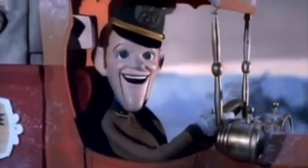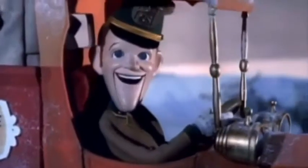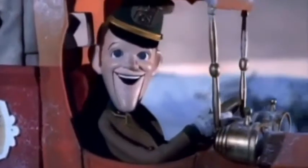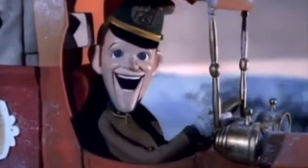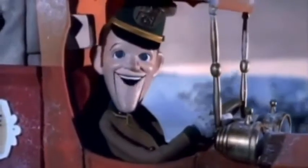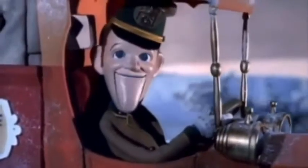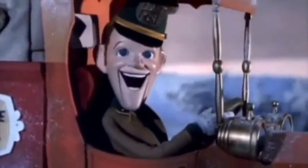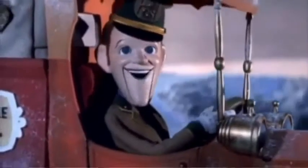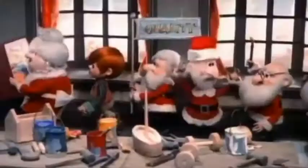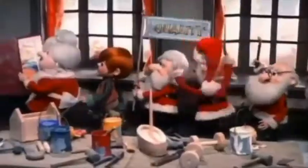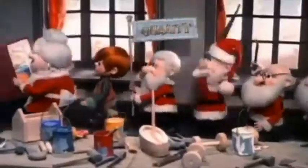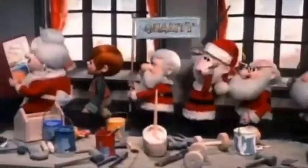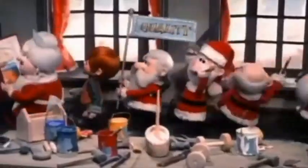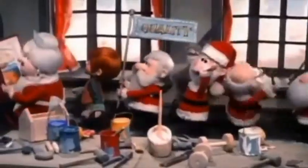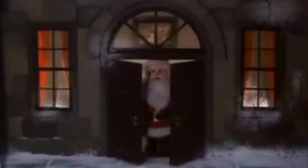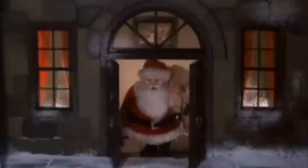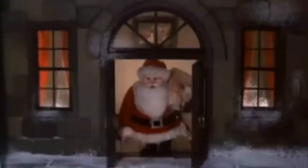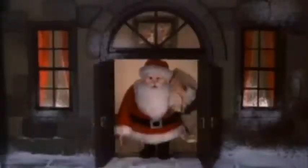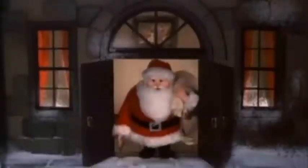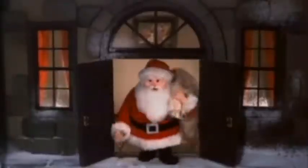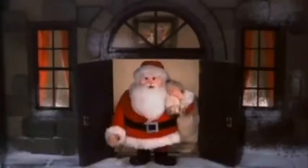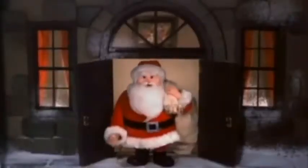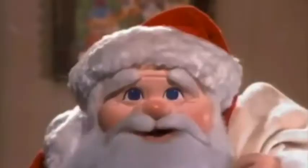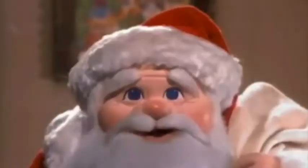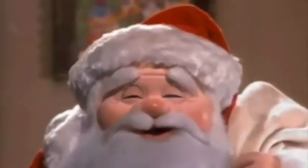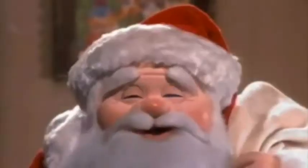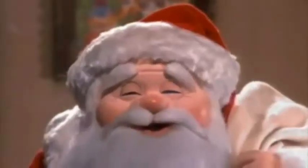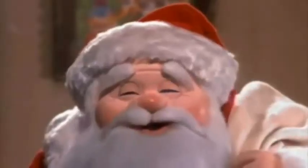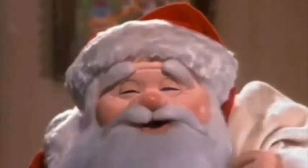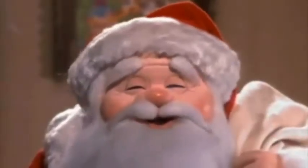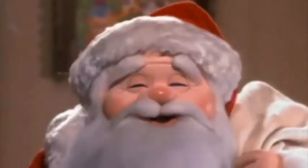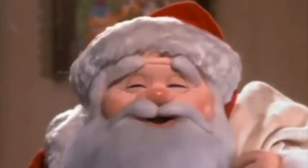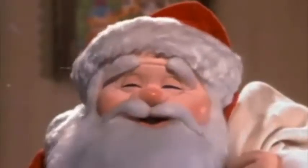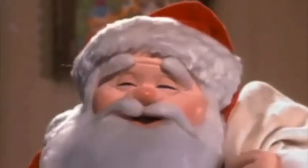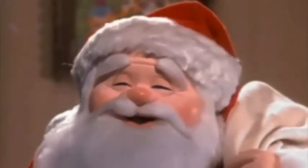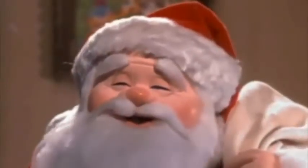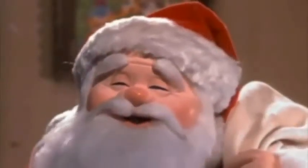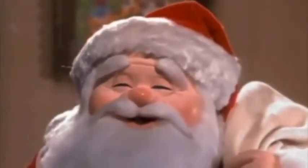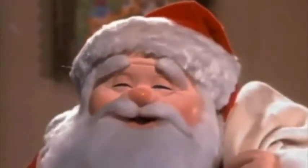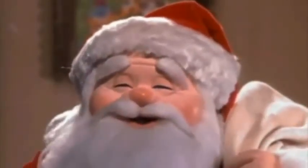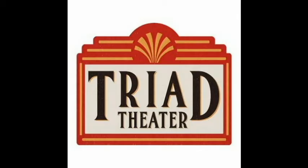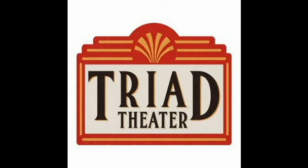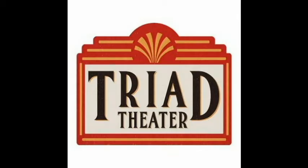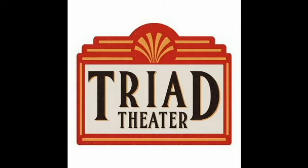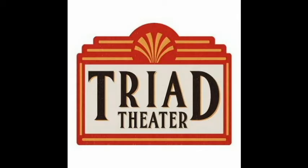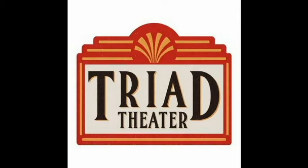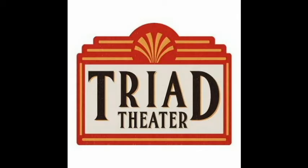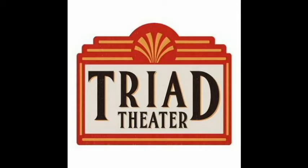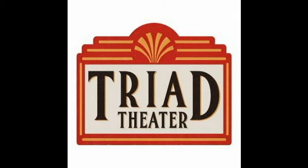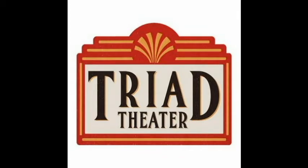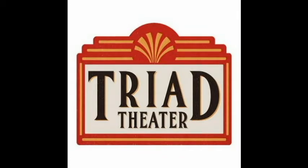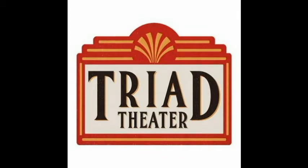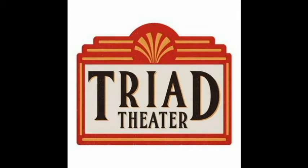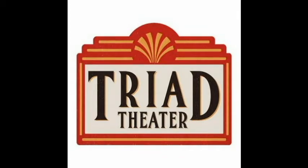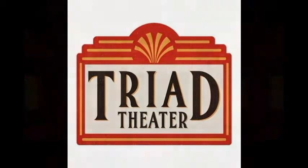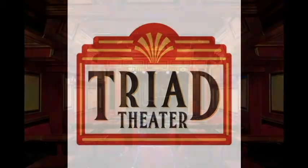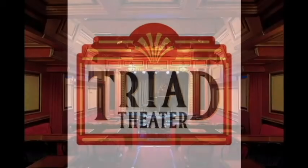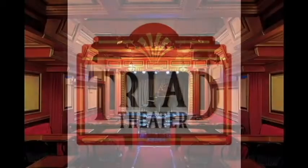specials. So we are very excited about this. This will be our second concert in New York City. We will be performing at the Triad Theatre in New York City. We are very